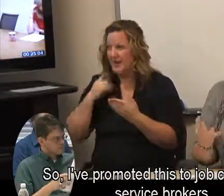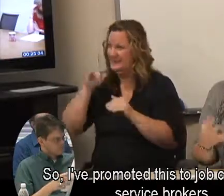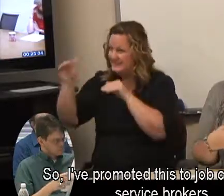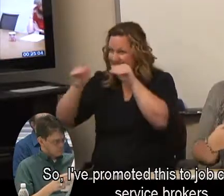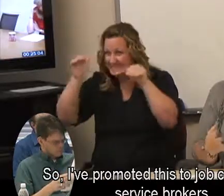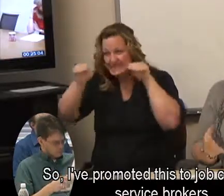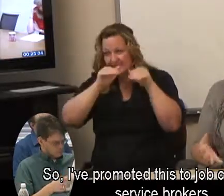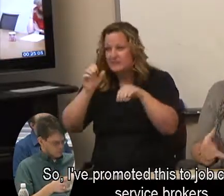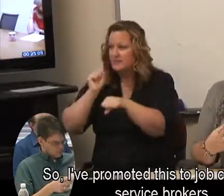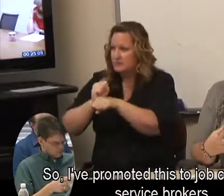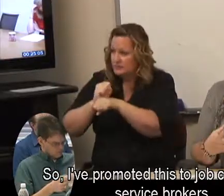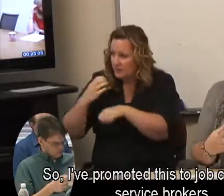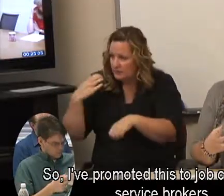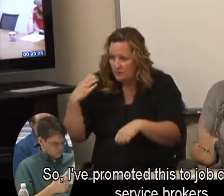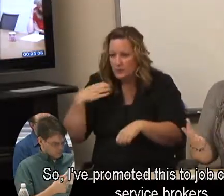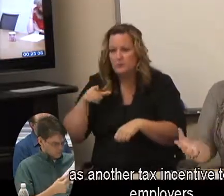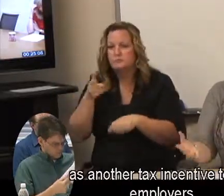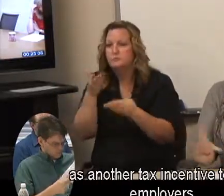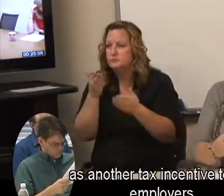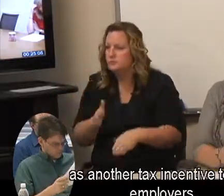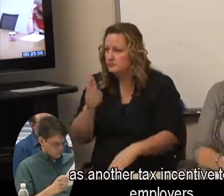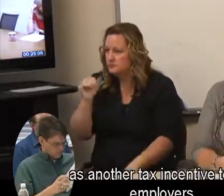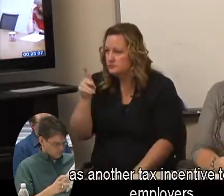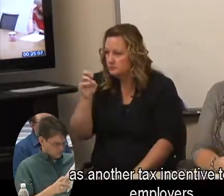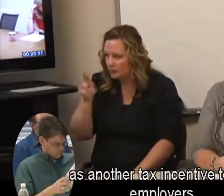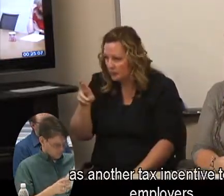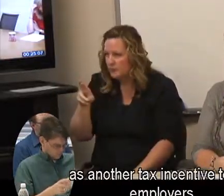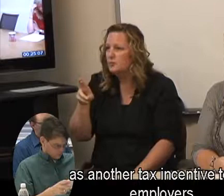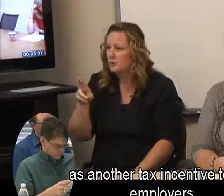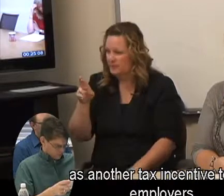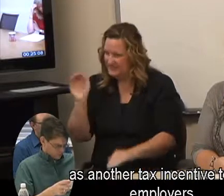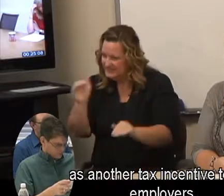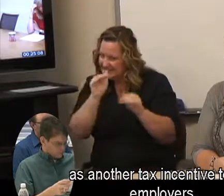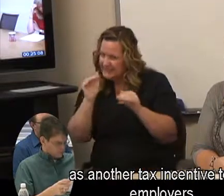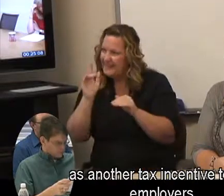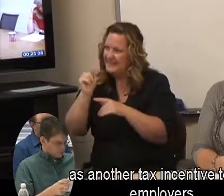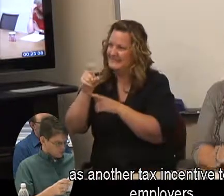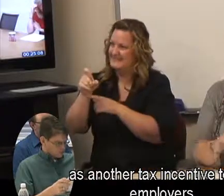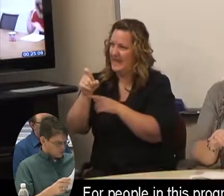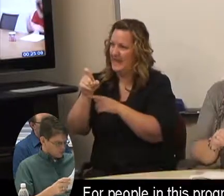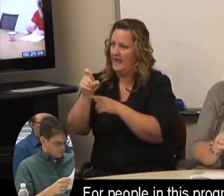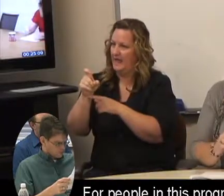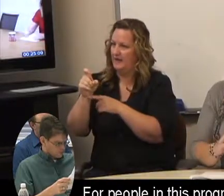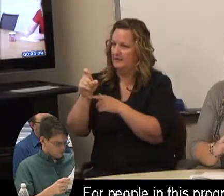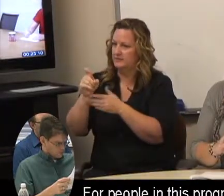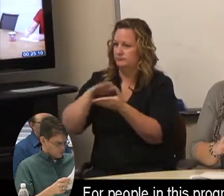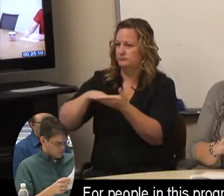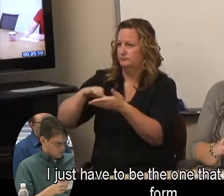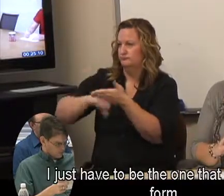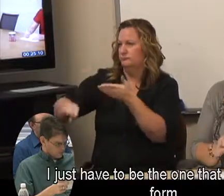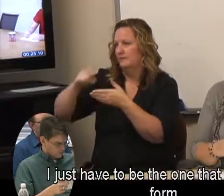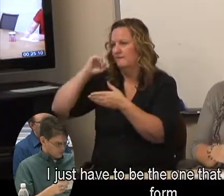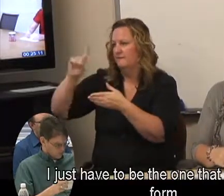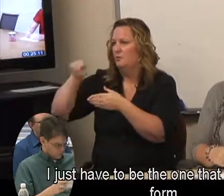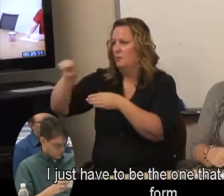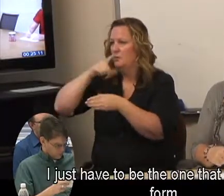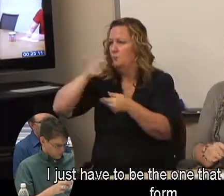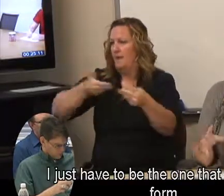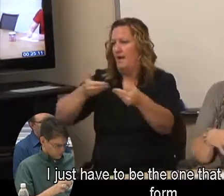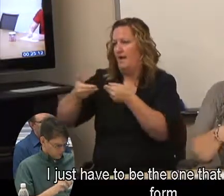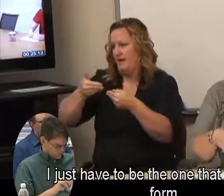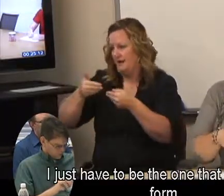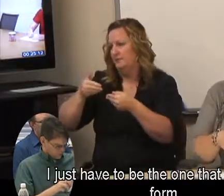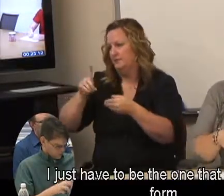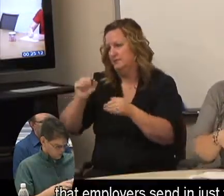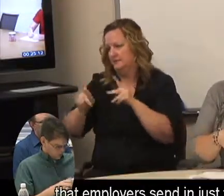coaches, to service brokers as another tax incentive to offer employers for people in this program. I just have to be the one that